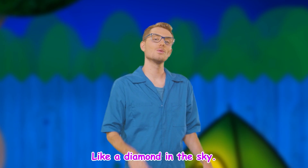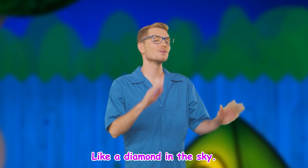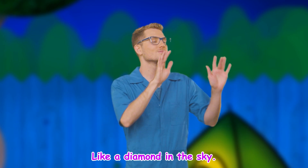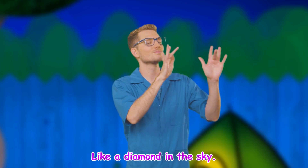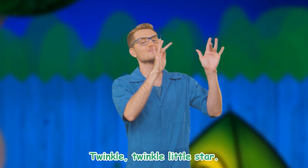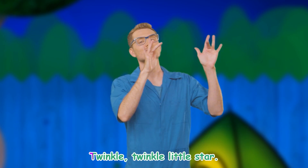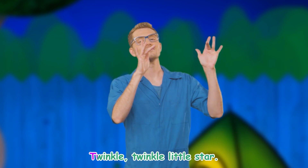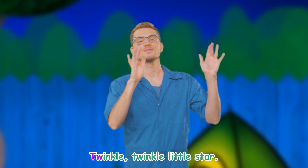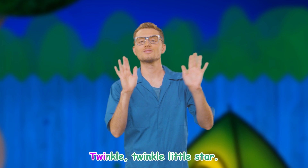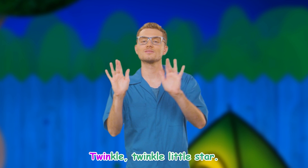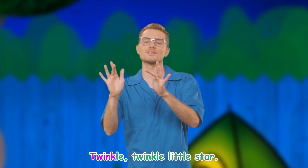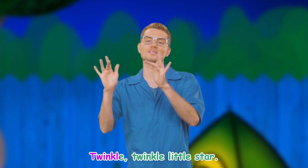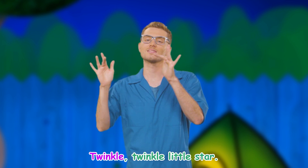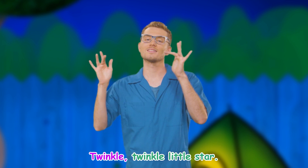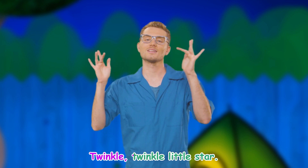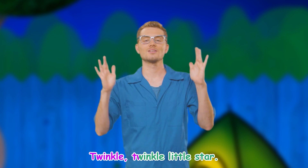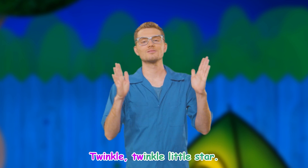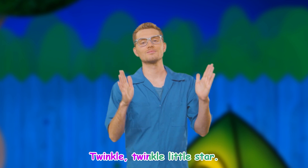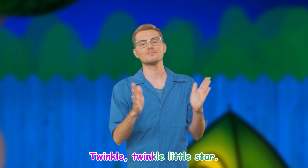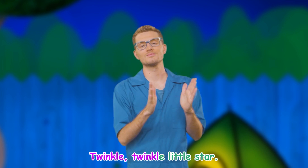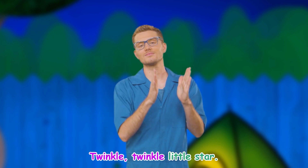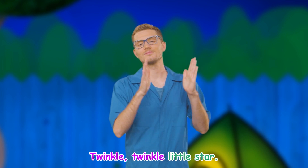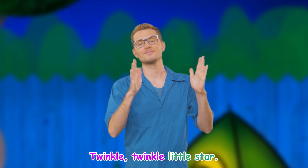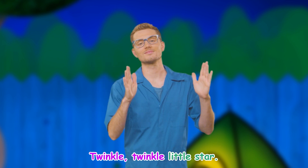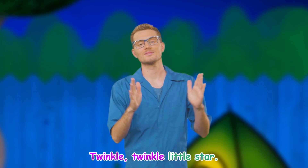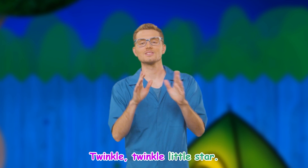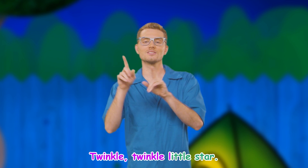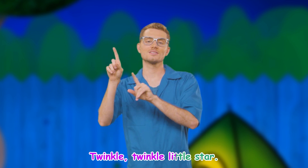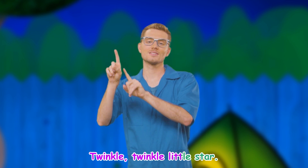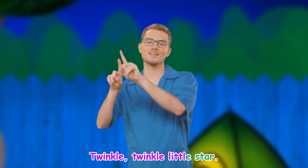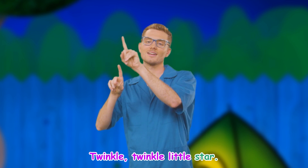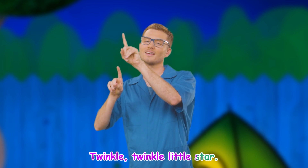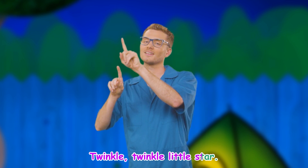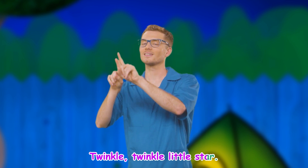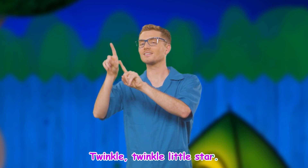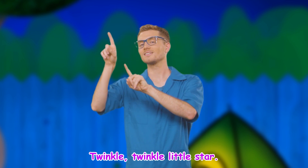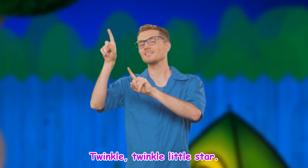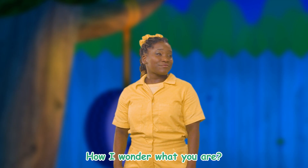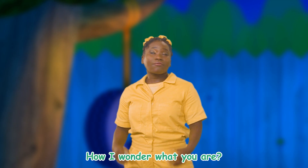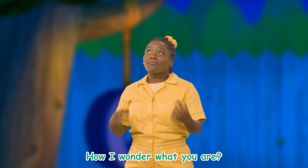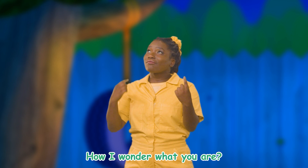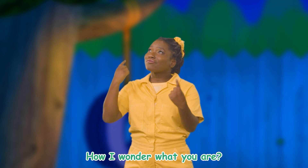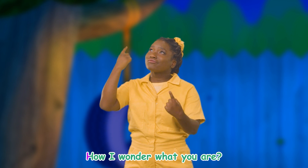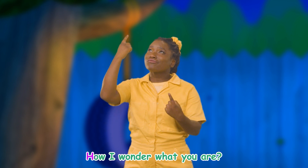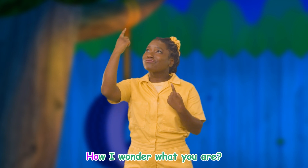Twinkle, twinkle, little star How